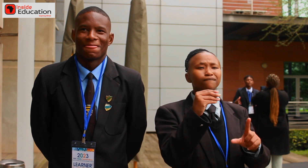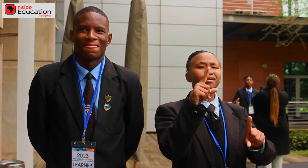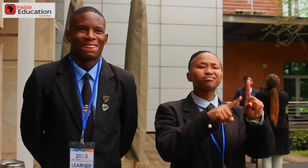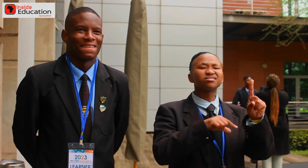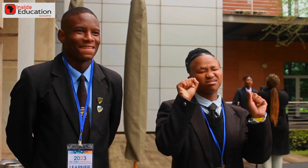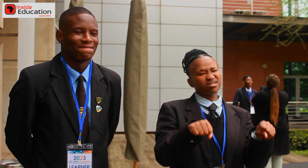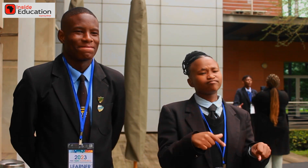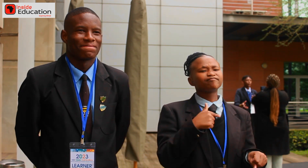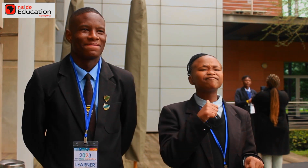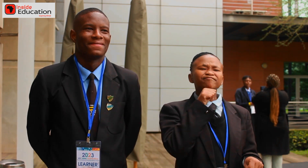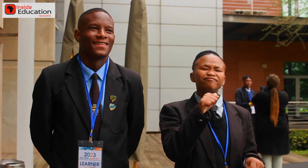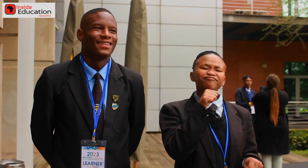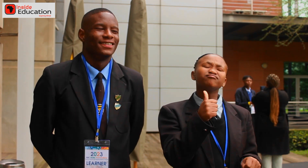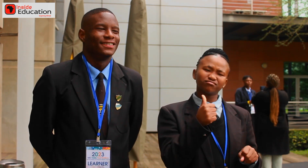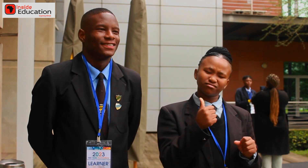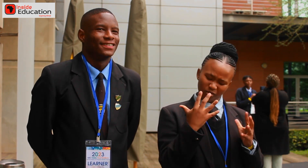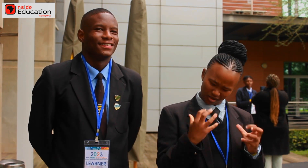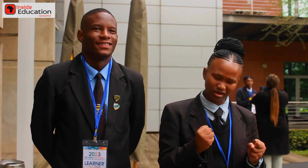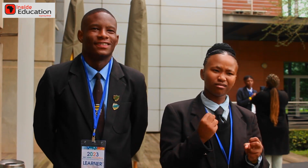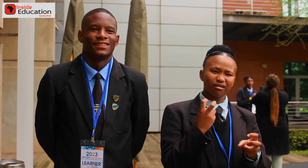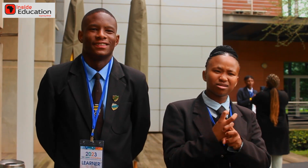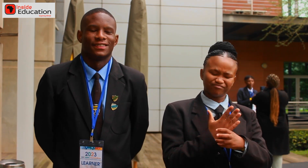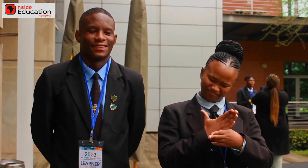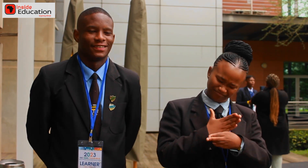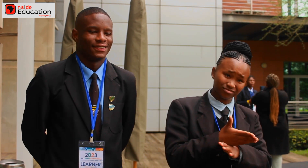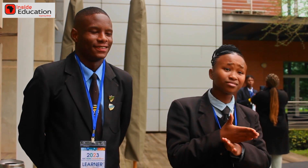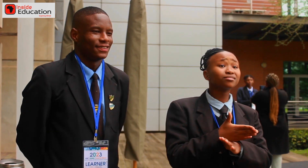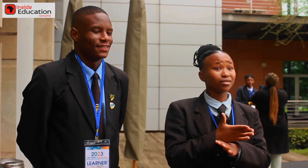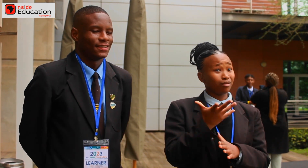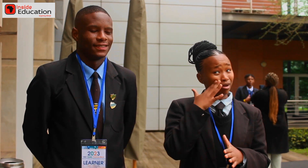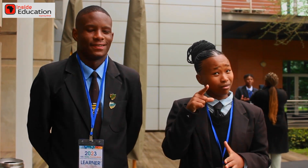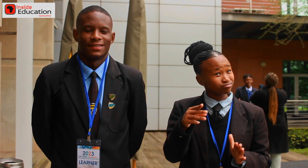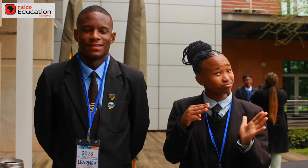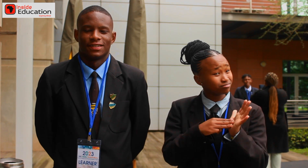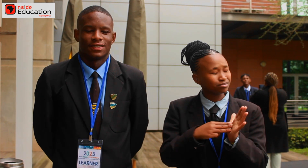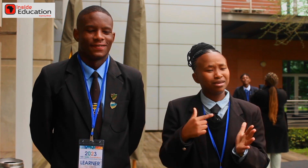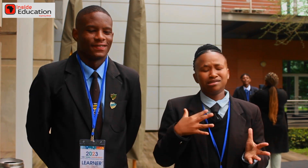So, for me, I worked hard. was encouraged from grade 11 because